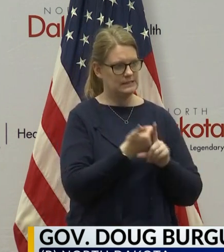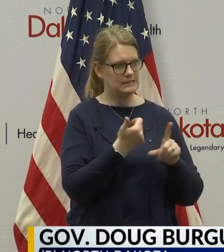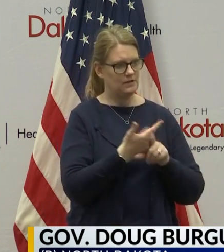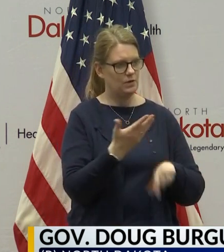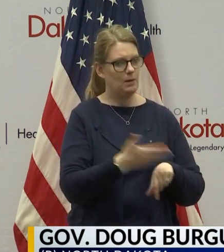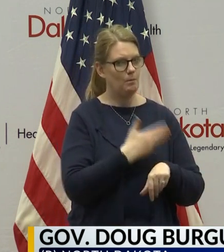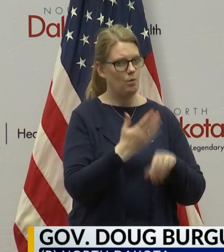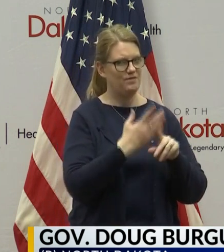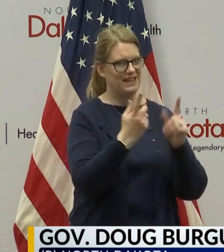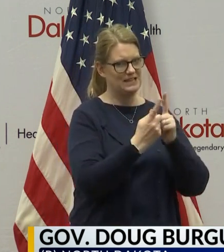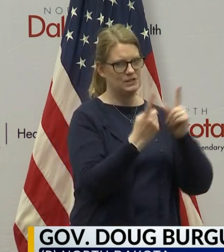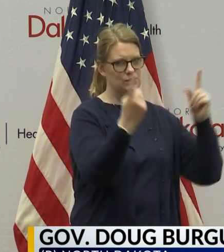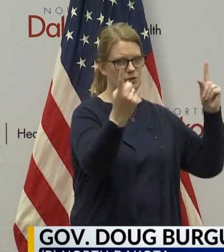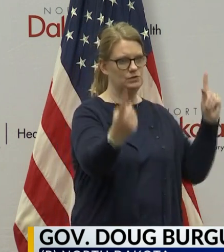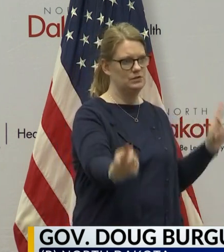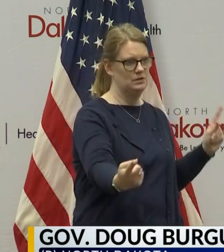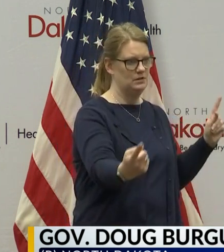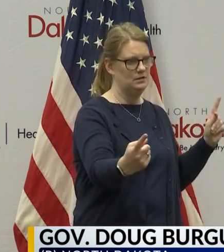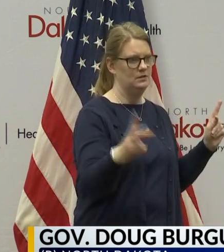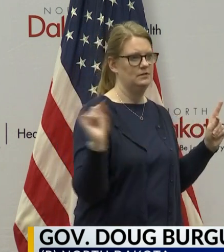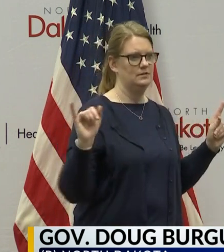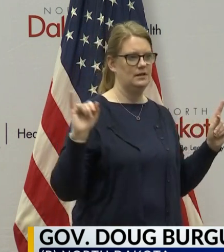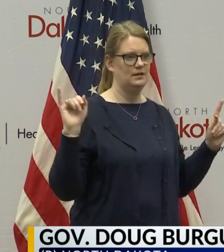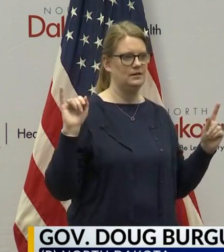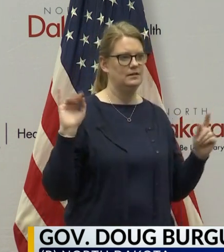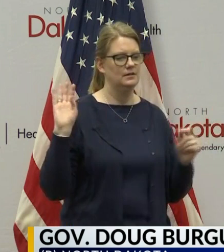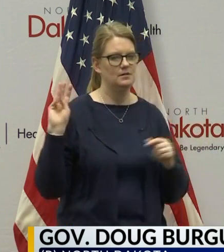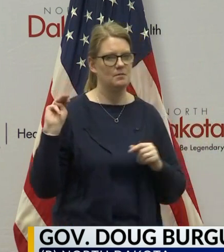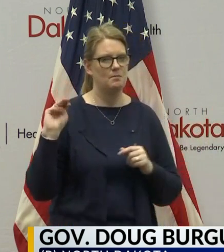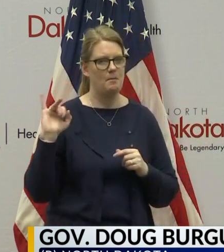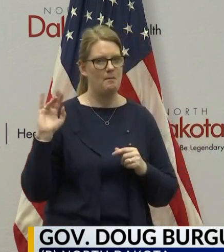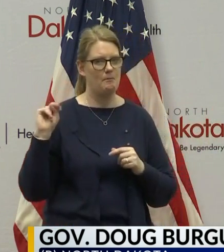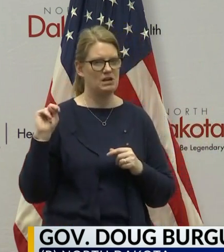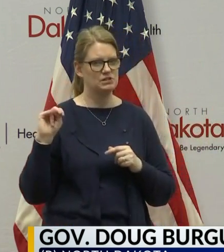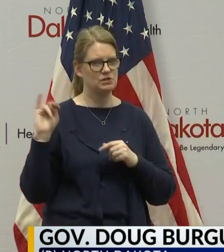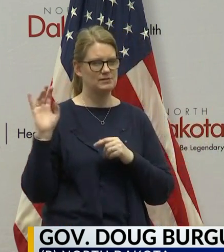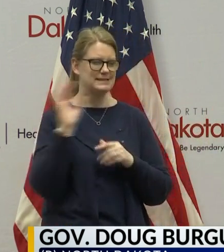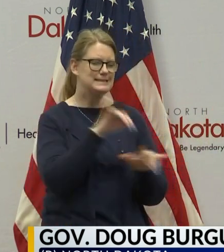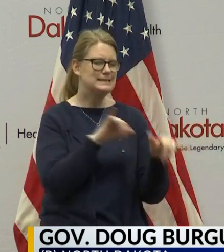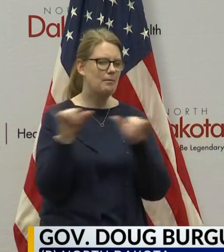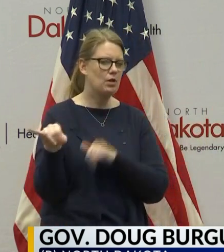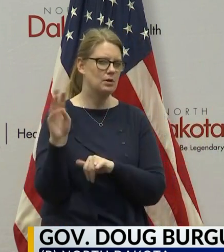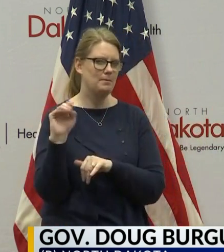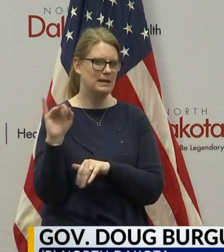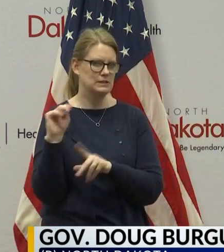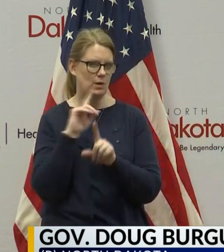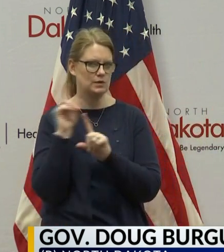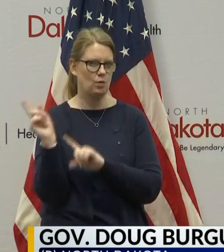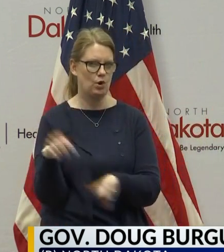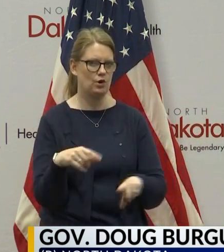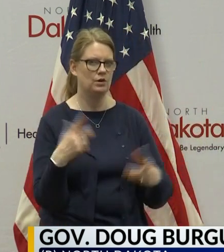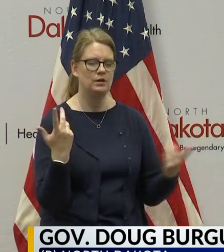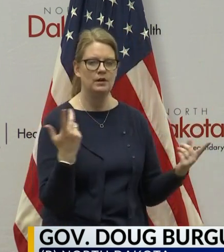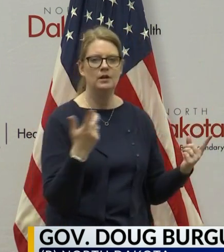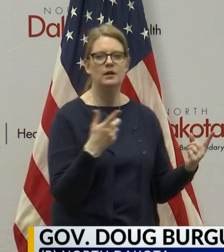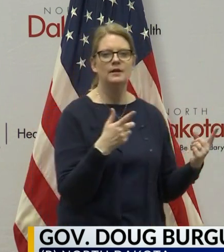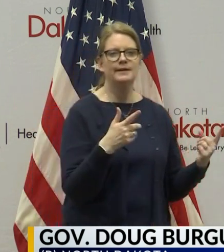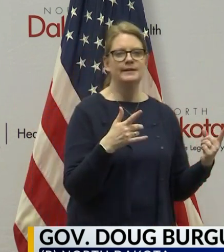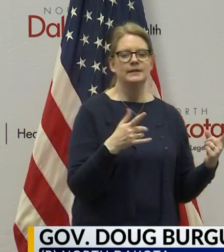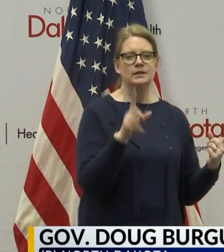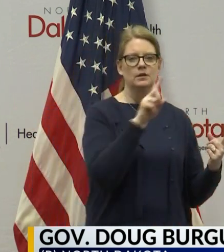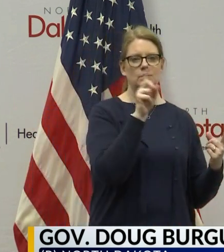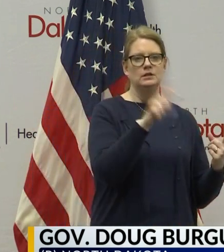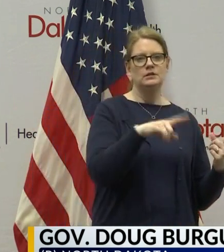Minnesota's order, in this case, just for the purposes of this question. We're not – the